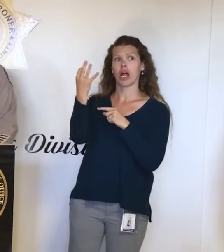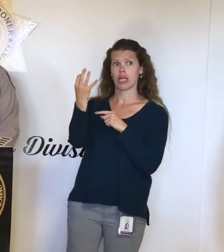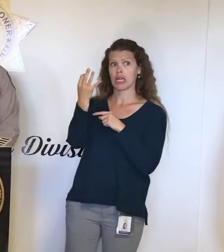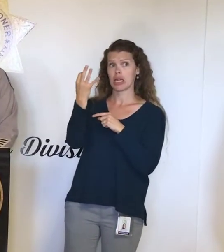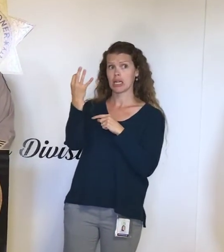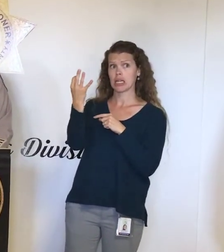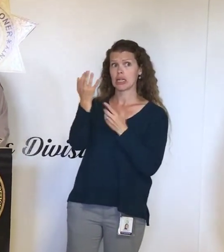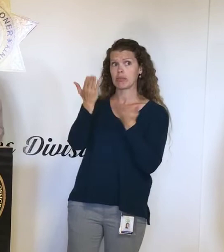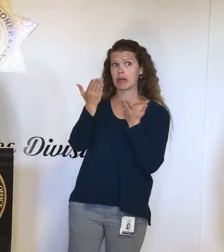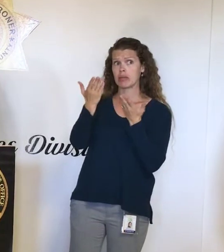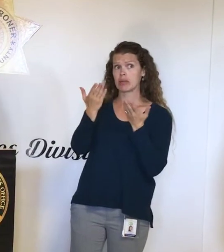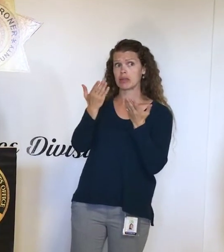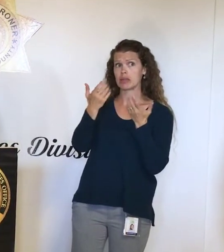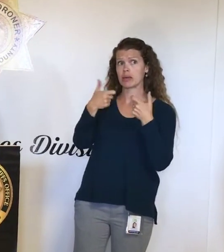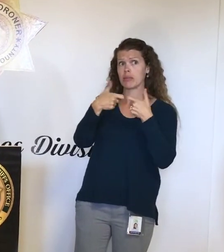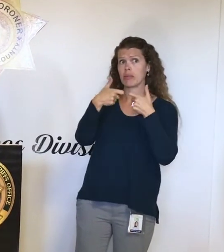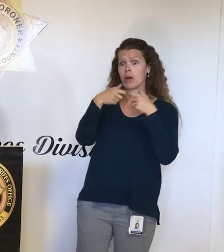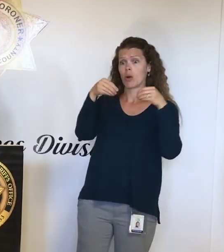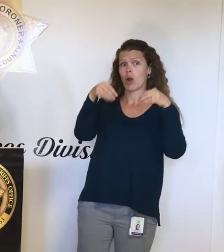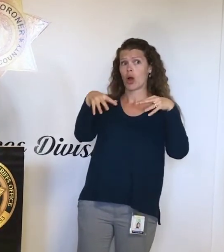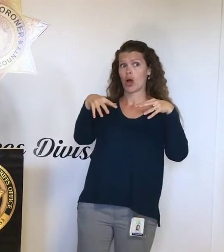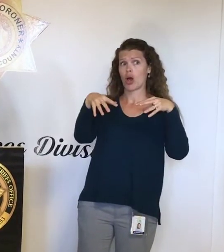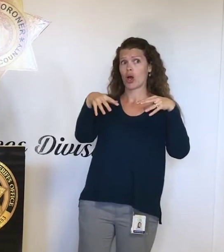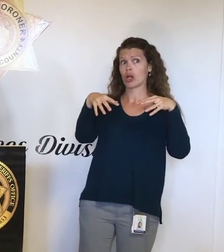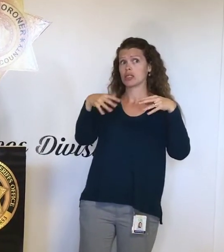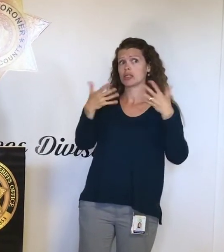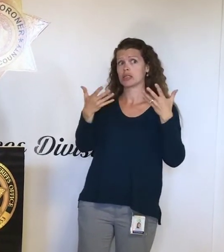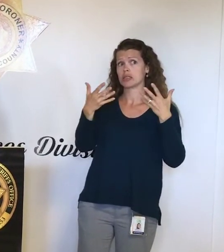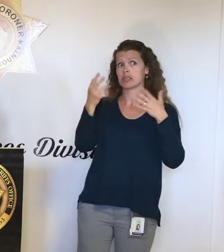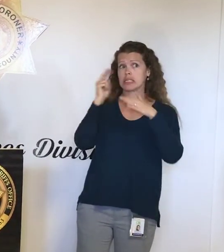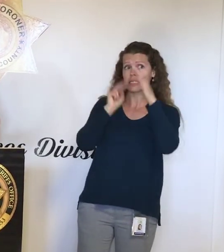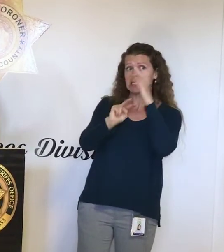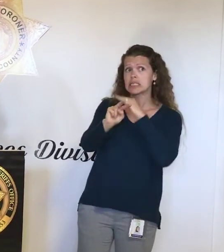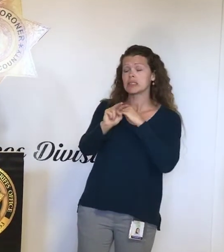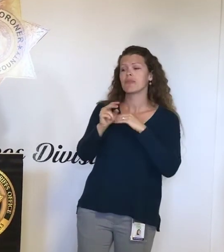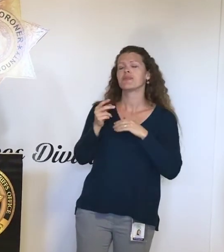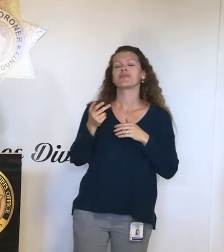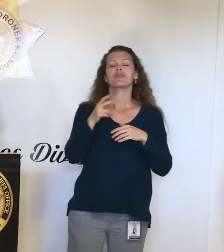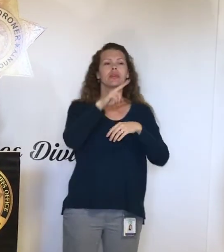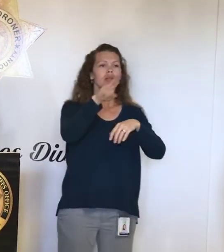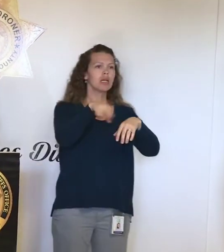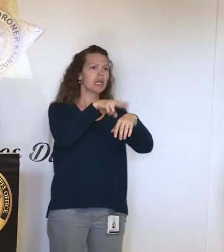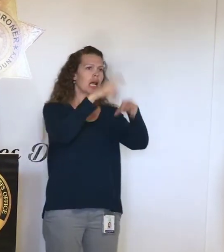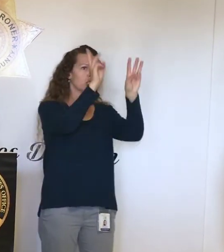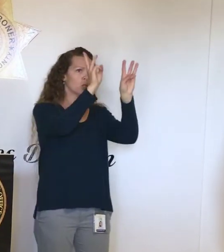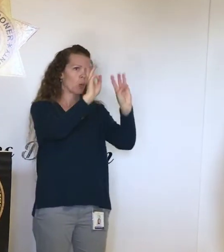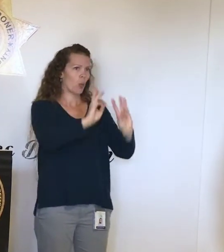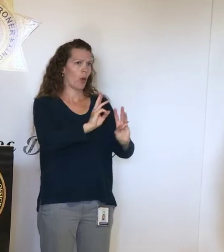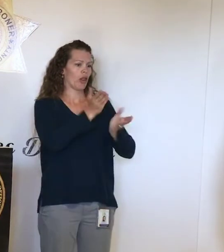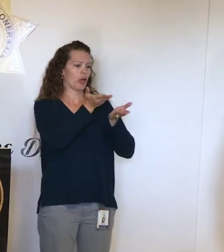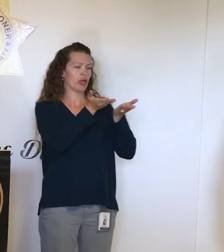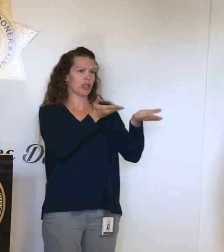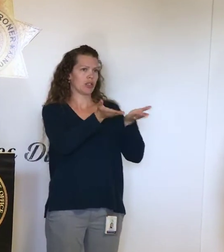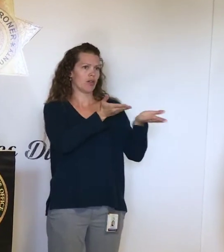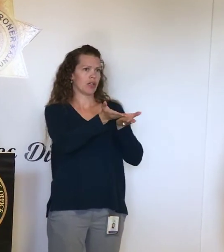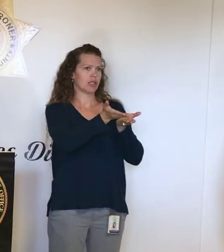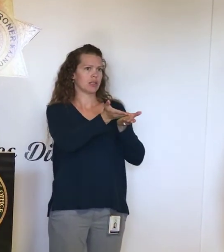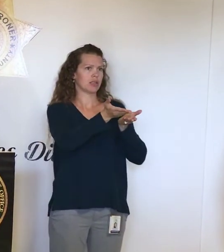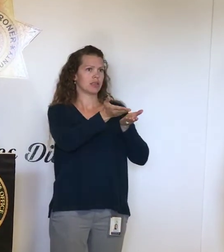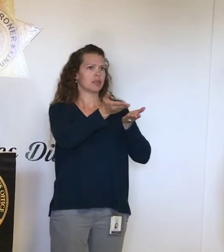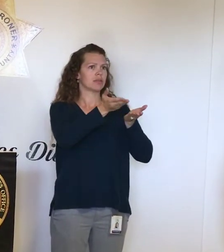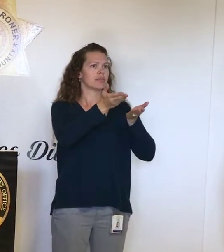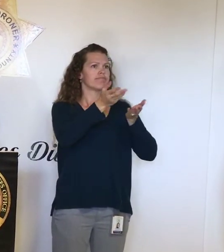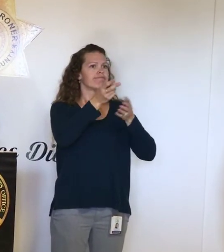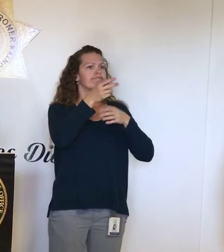some kind of estimate or something? Yeah, so the National Weather Service, they have estimated that the red flag